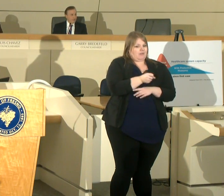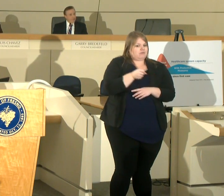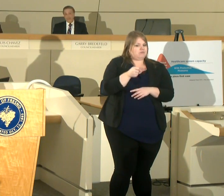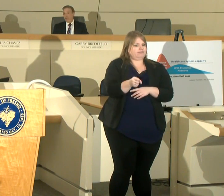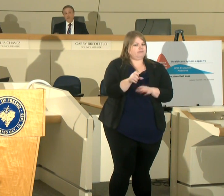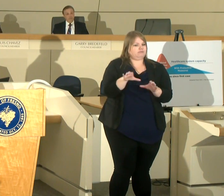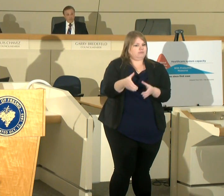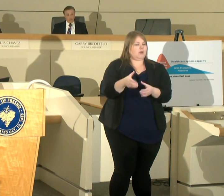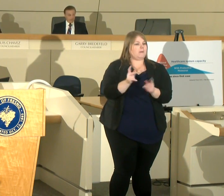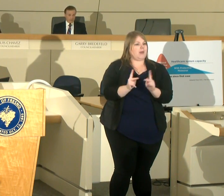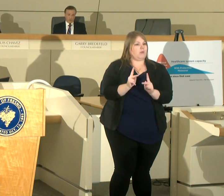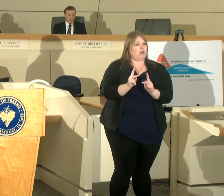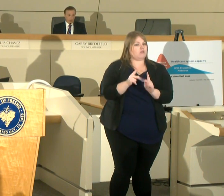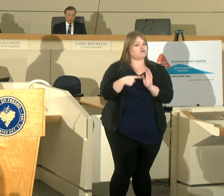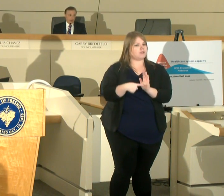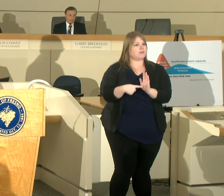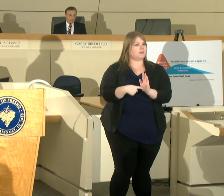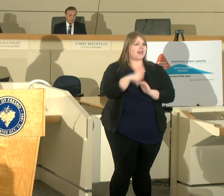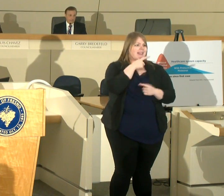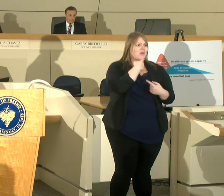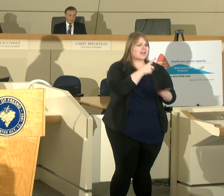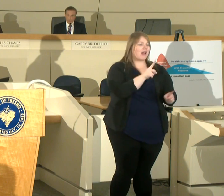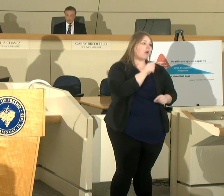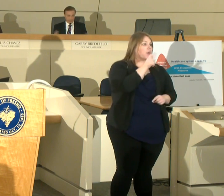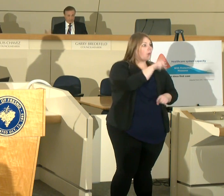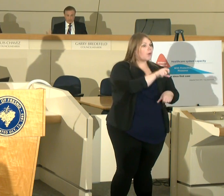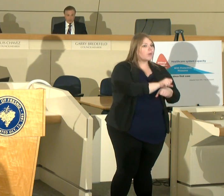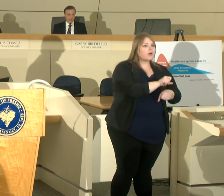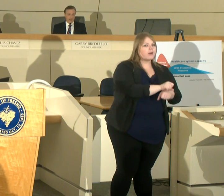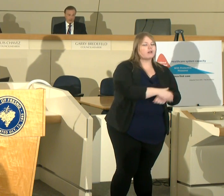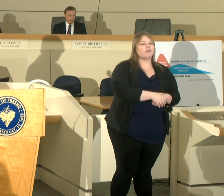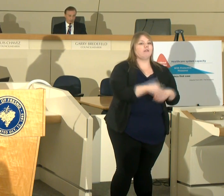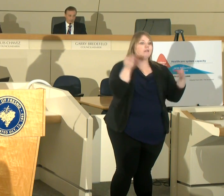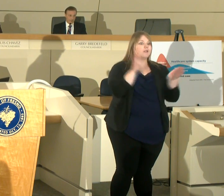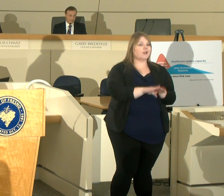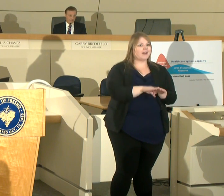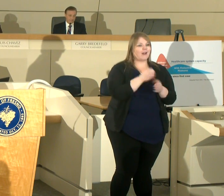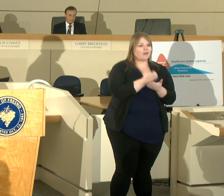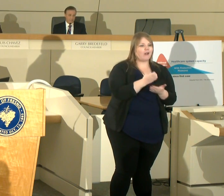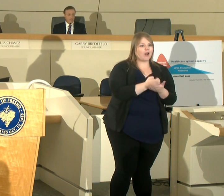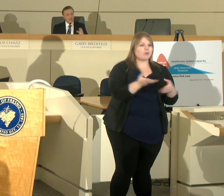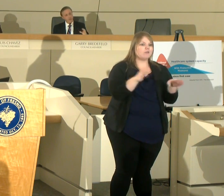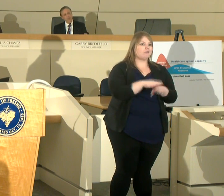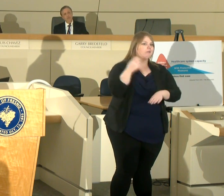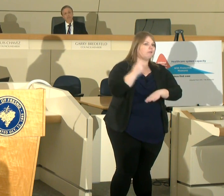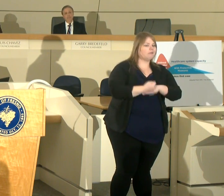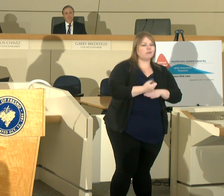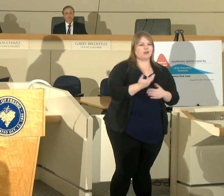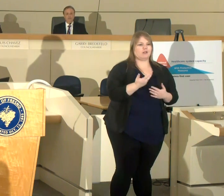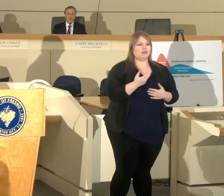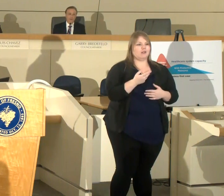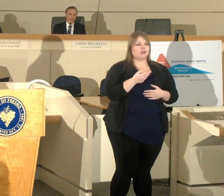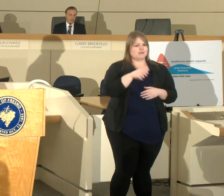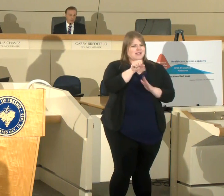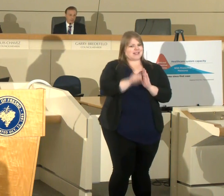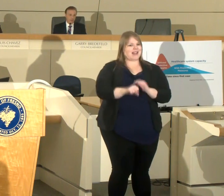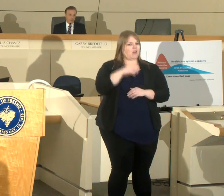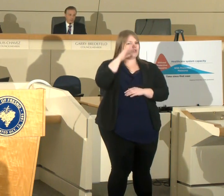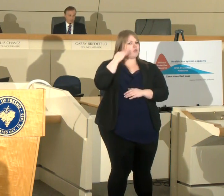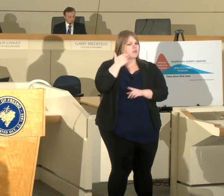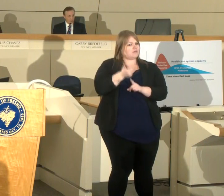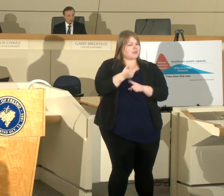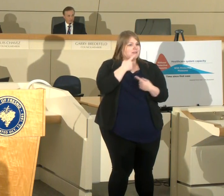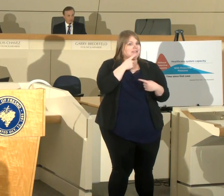they don't tell people not to go to work they don't shut down the entire economy and they've been very successful at reducing